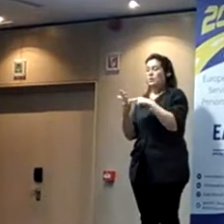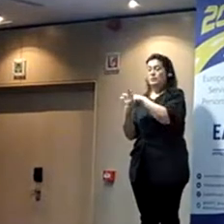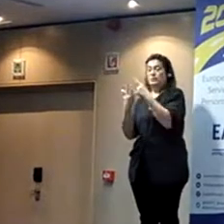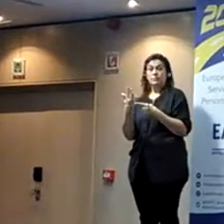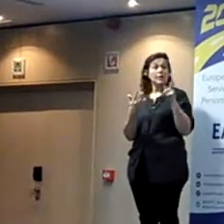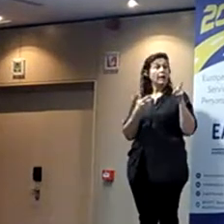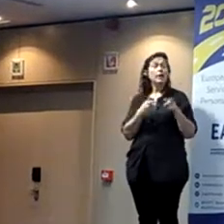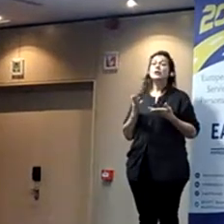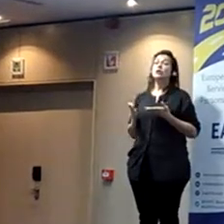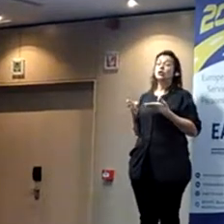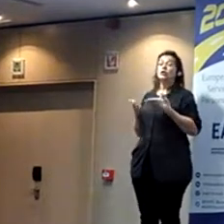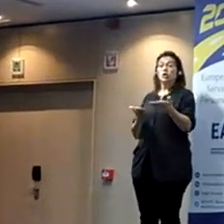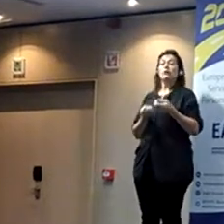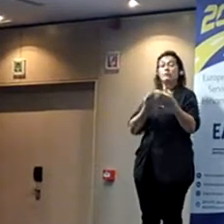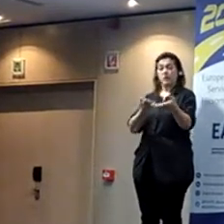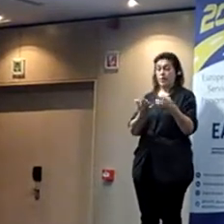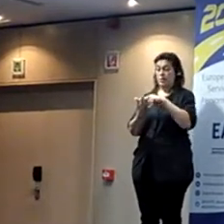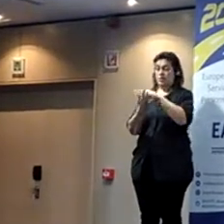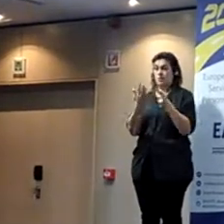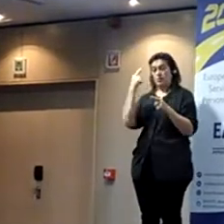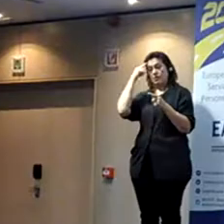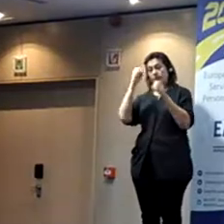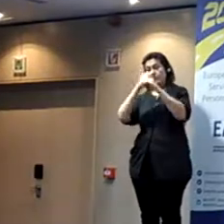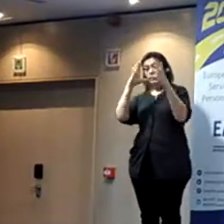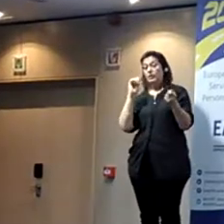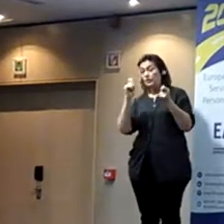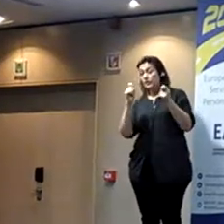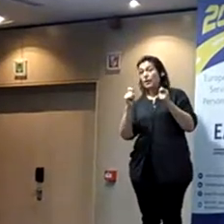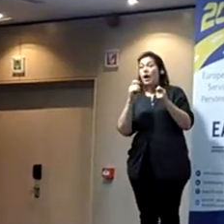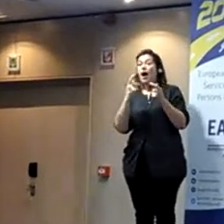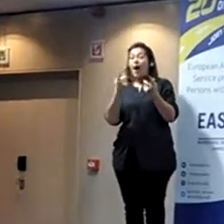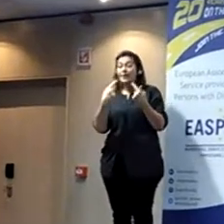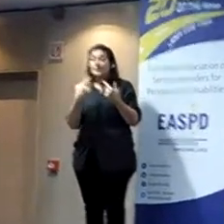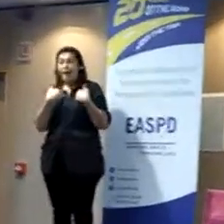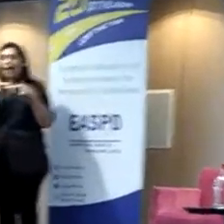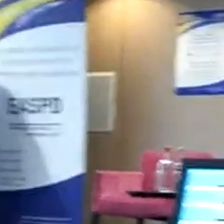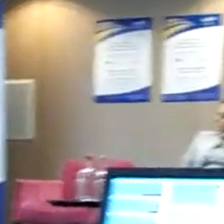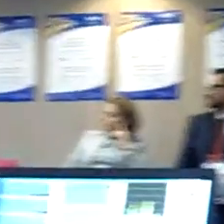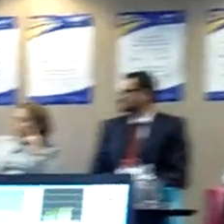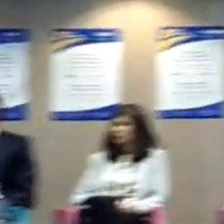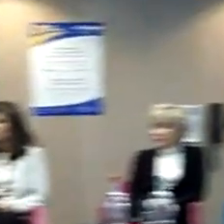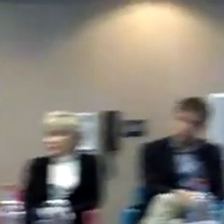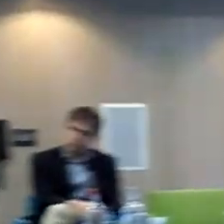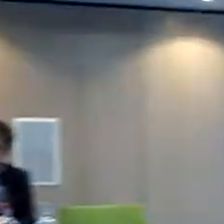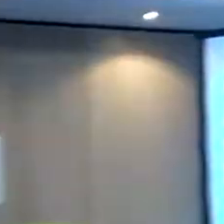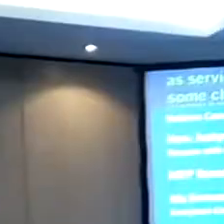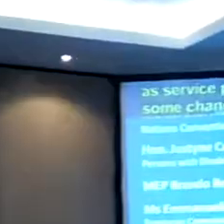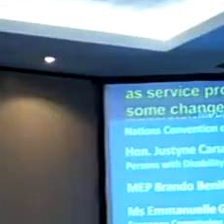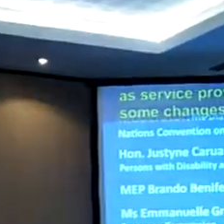as service providers, I think you might see some changes. I'm not saying you'll see the power of energy, but you may see some changes.